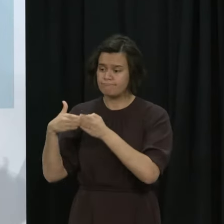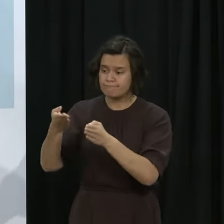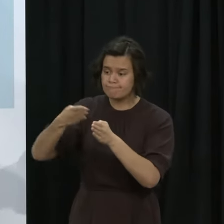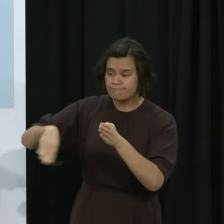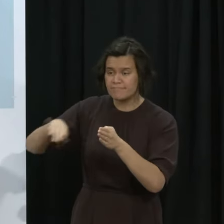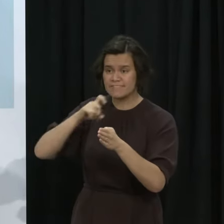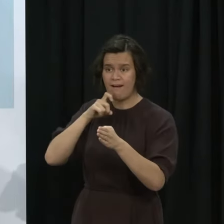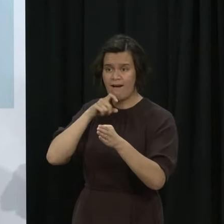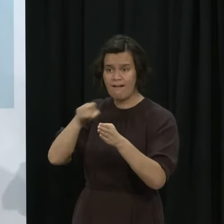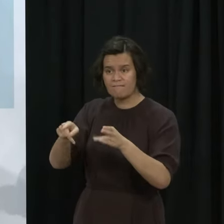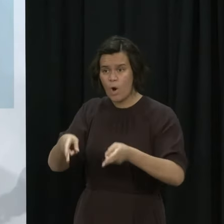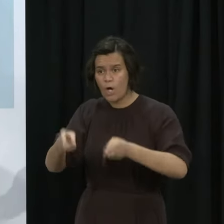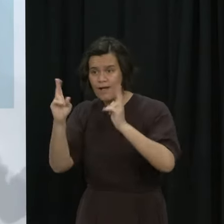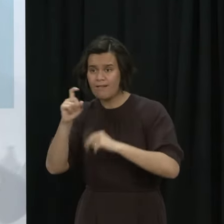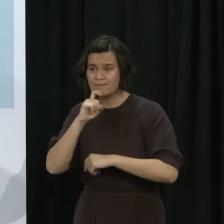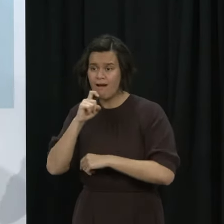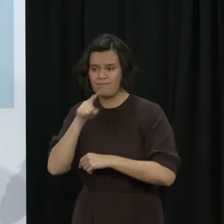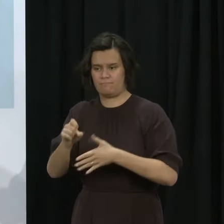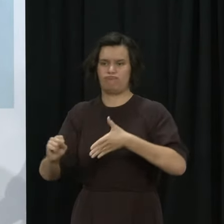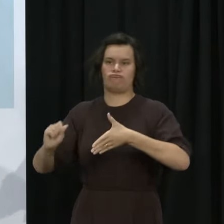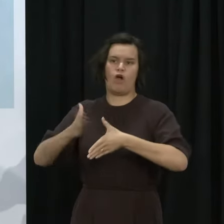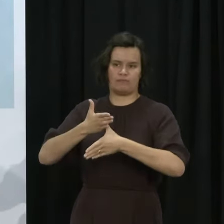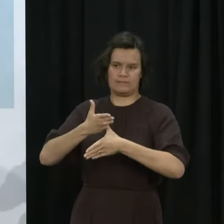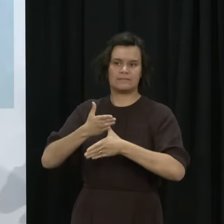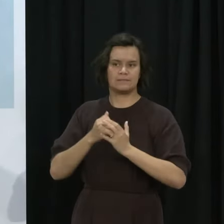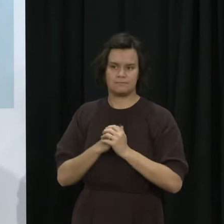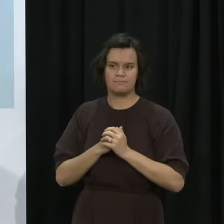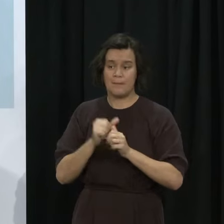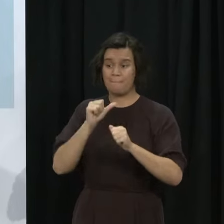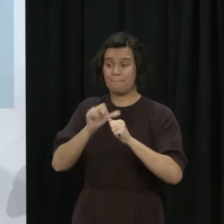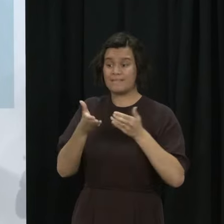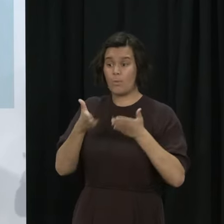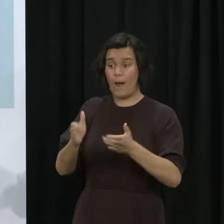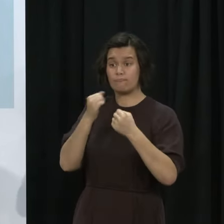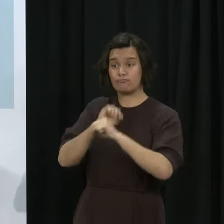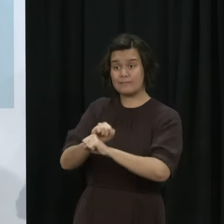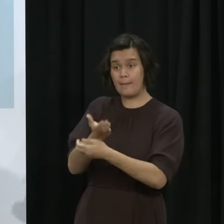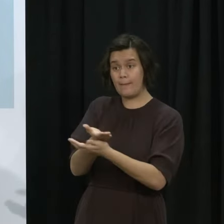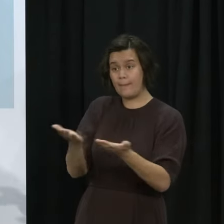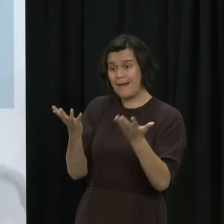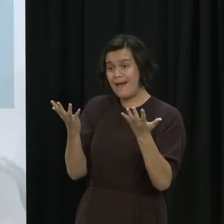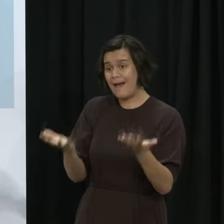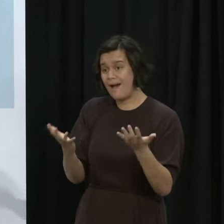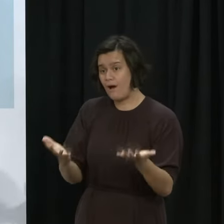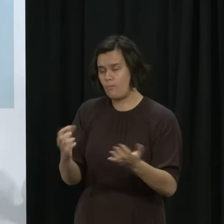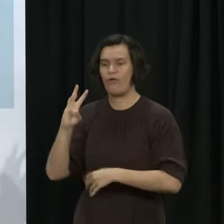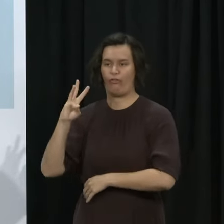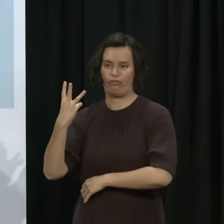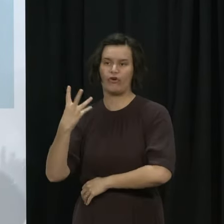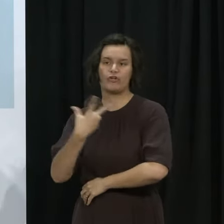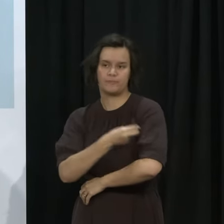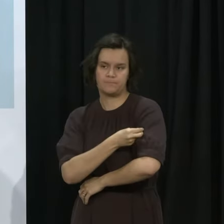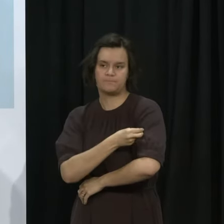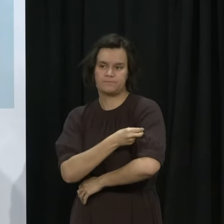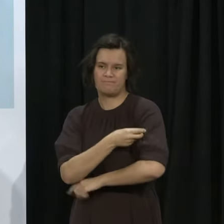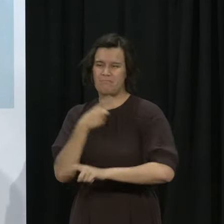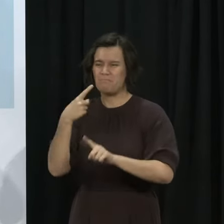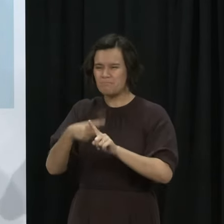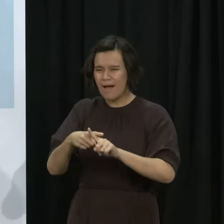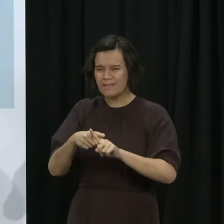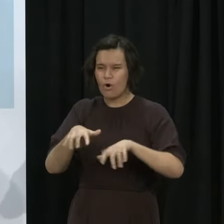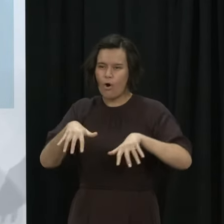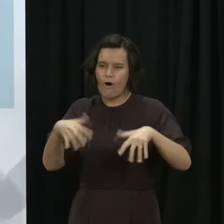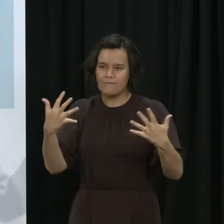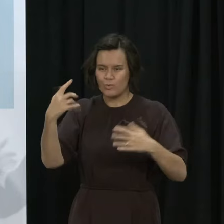the Pfizer rollout, and so the addition of that booster is the best way we can protect them, particularly with the cases appearing in MIQ